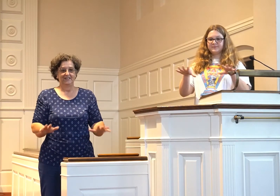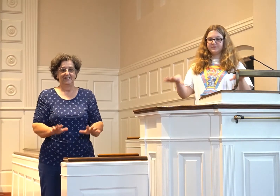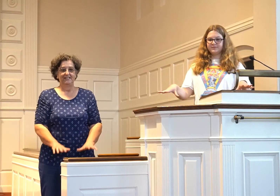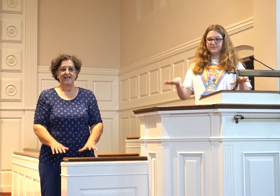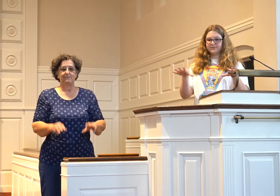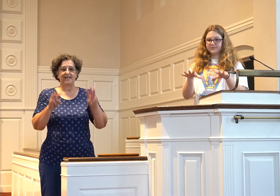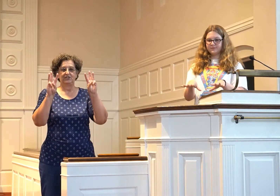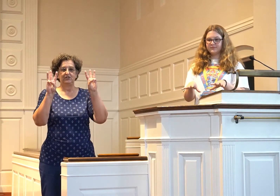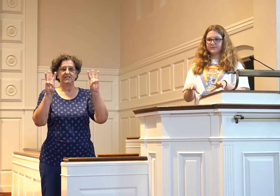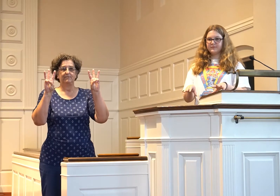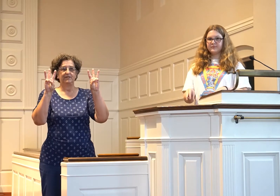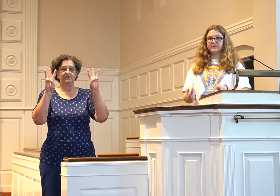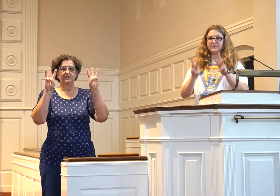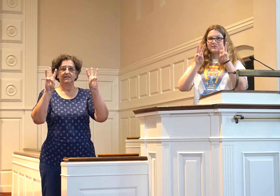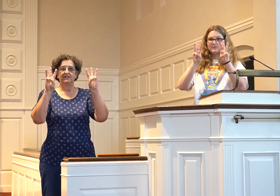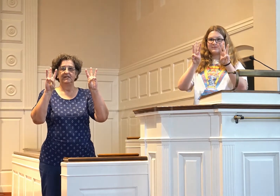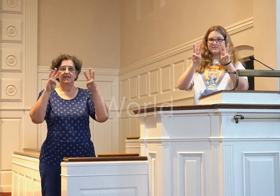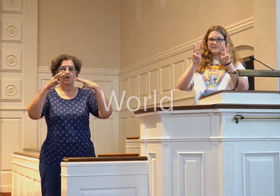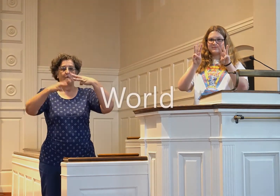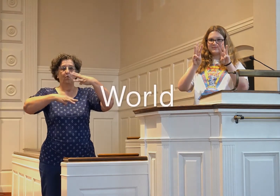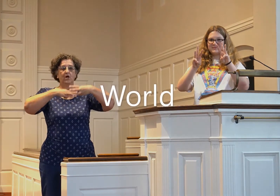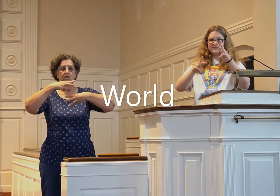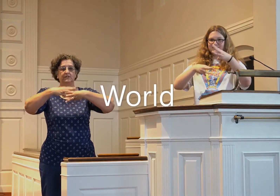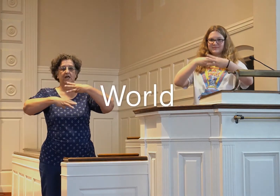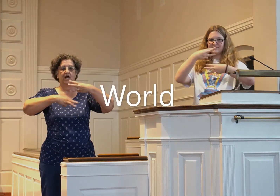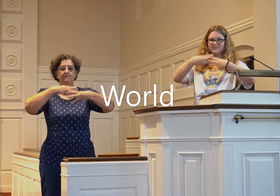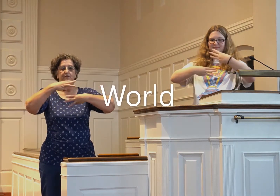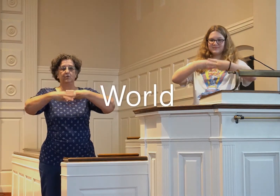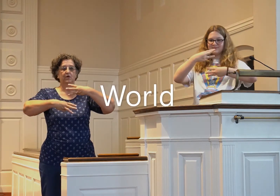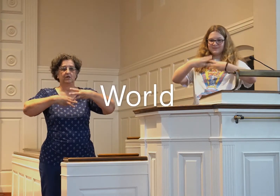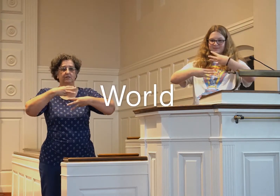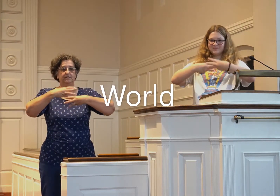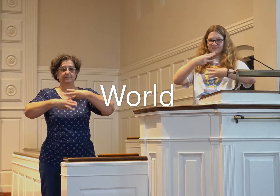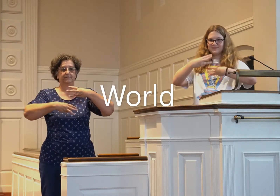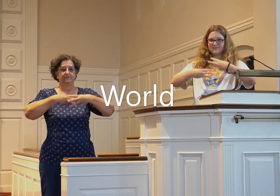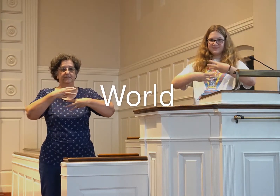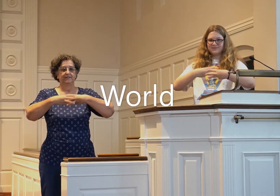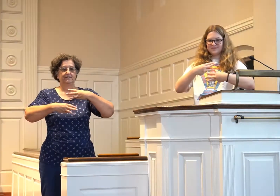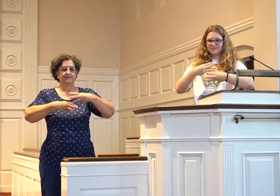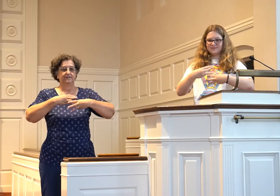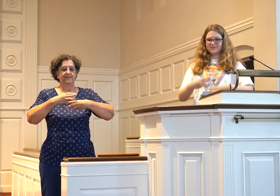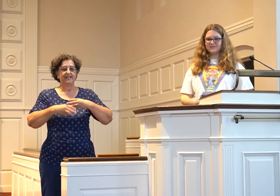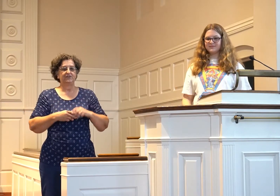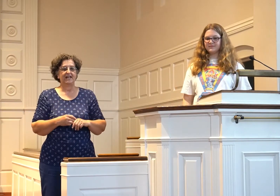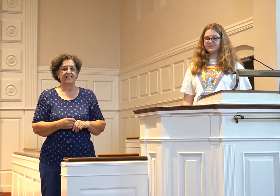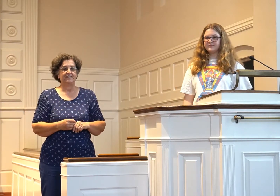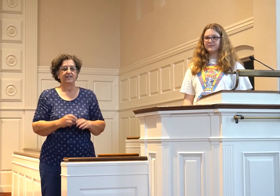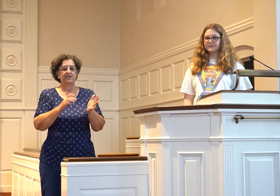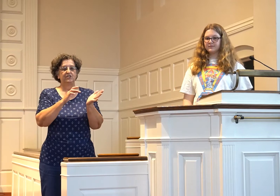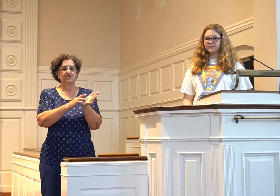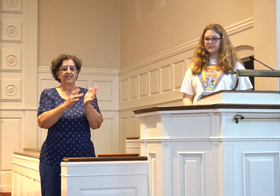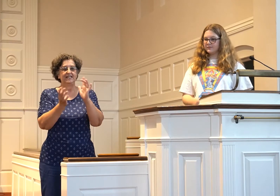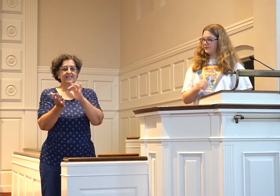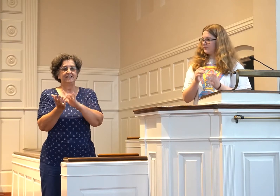now make two W's, world, of the world, okay? Try it again. Jesus